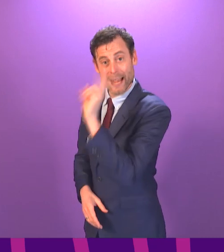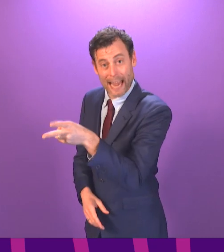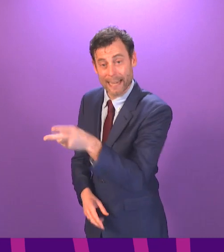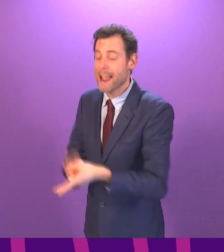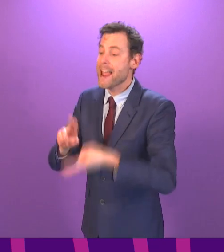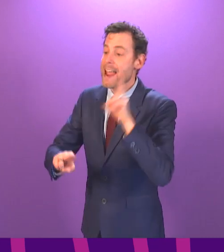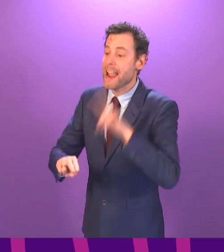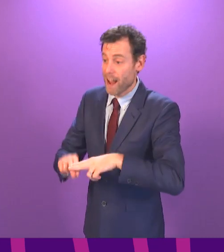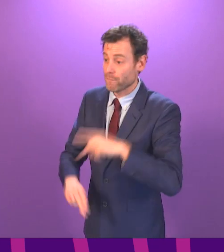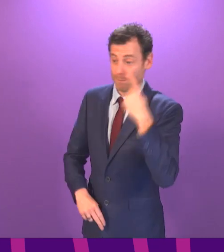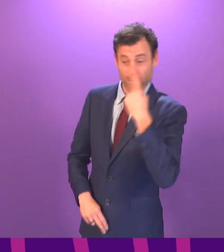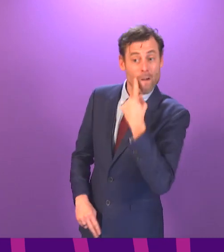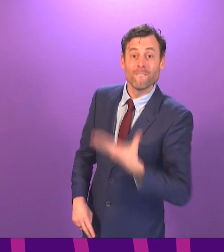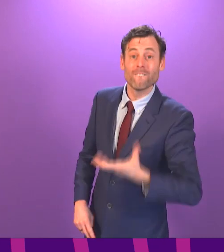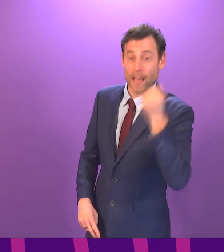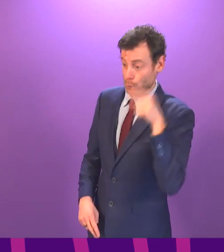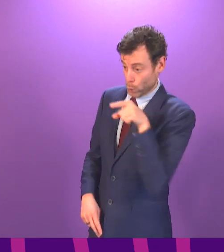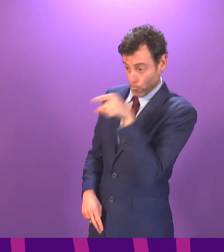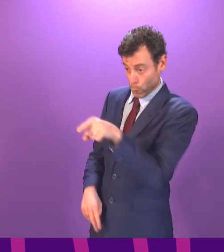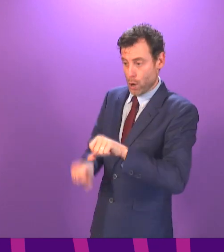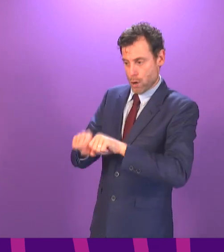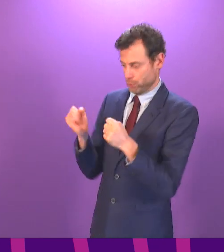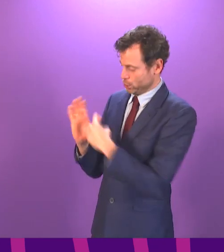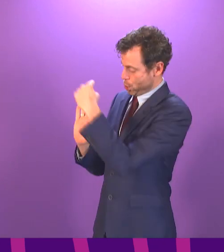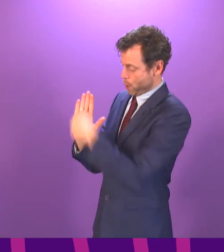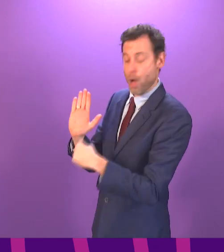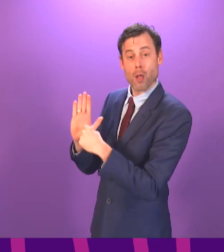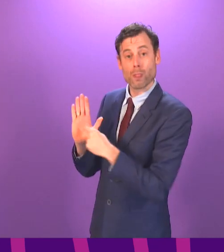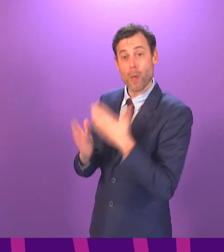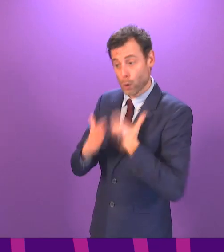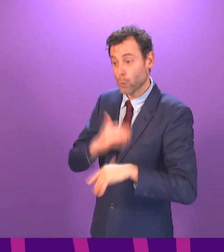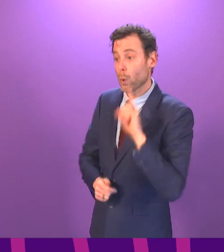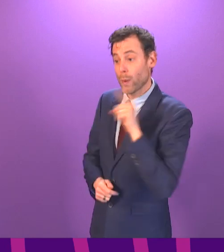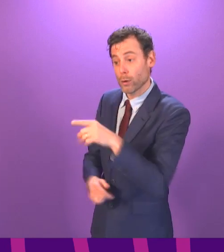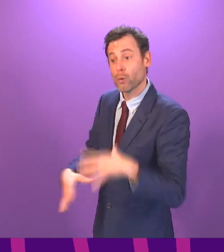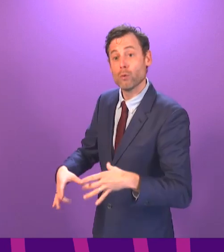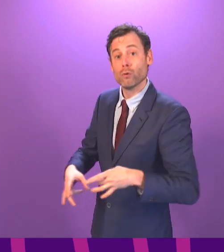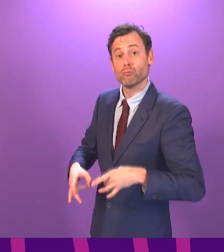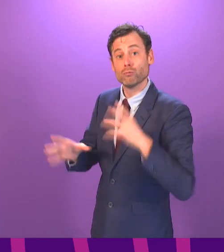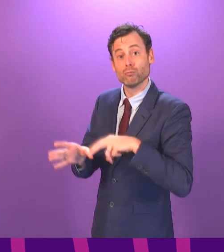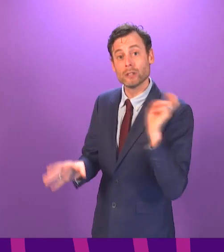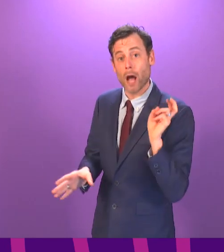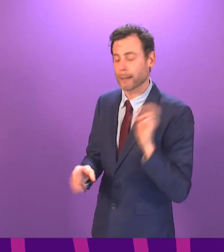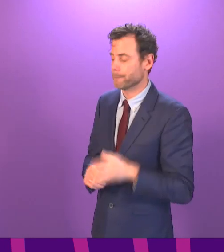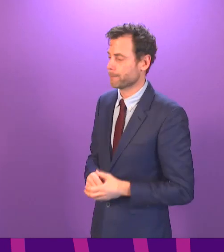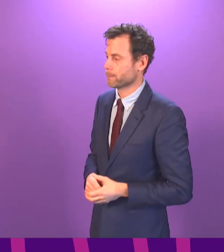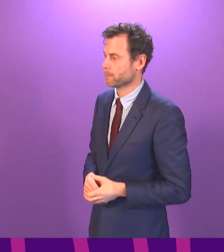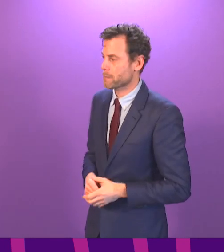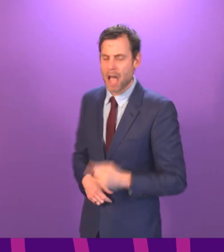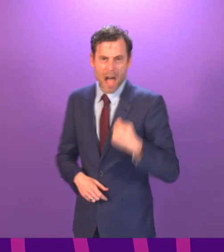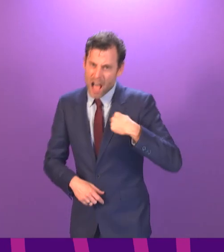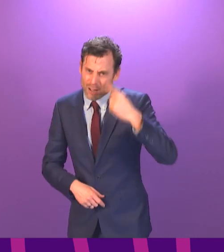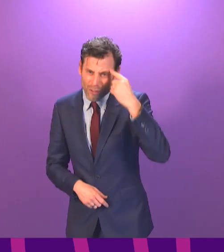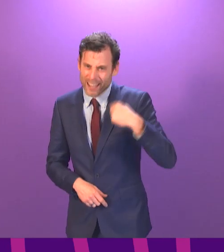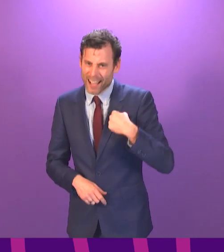the First Minister is found to have breached the ministerial code, will she resign? I don't believe I did